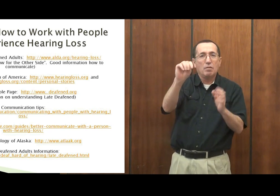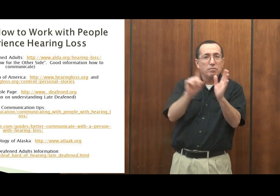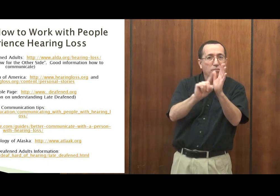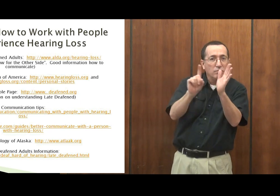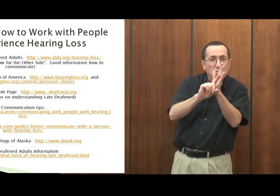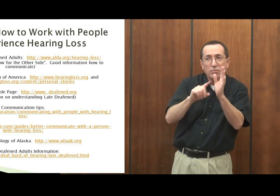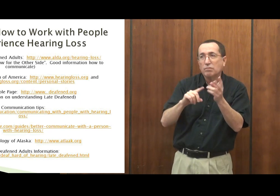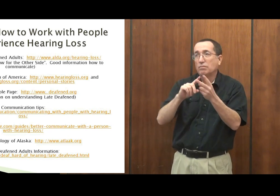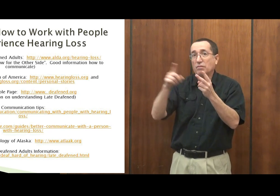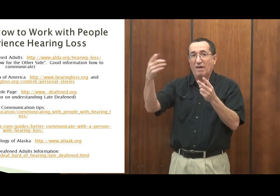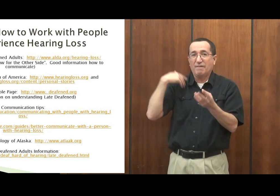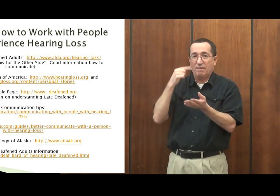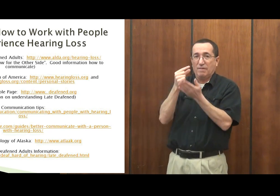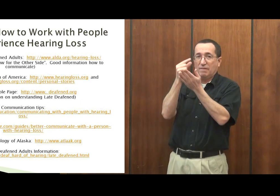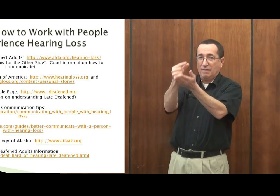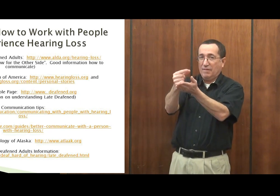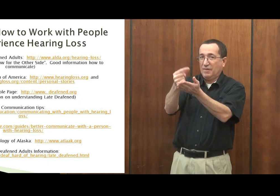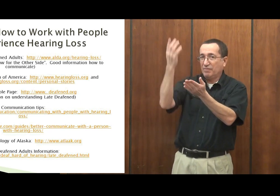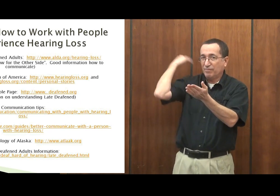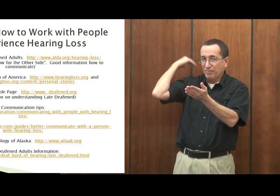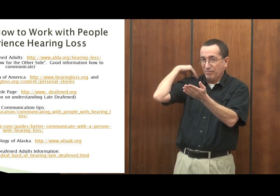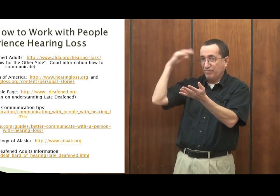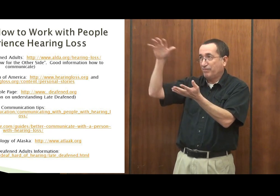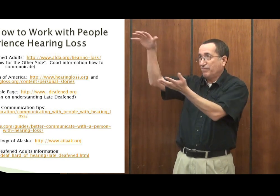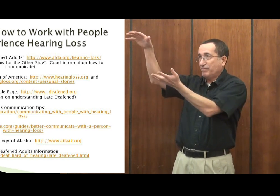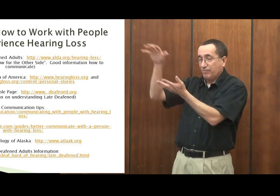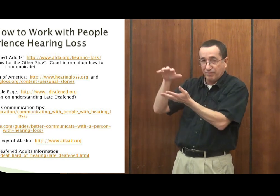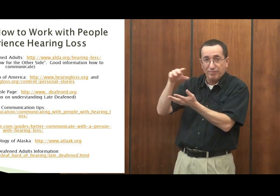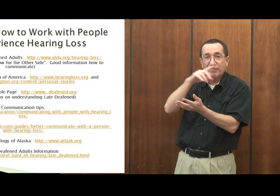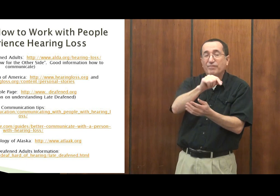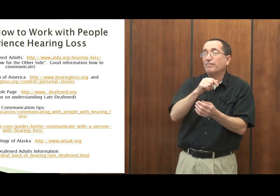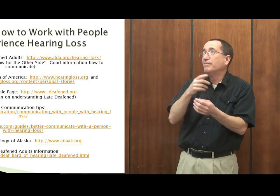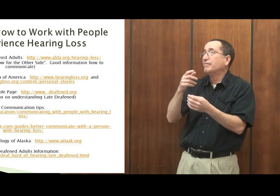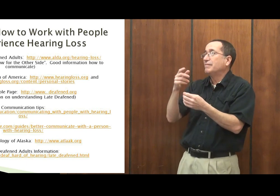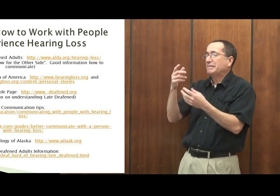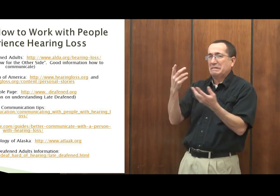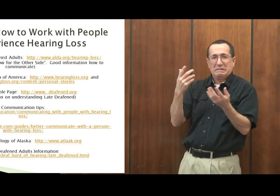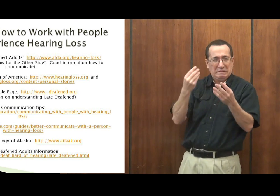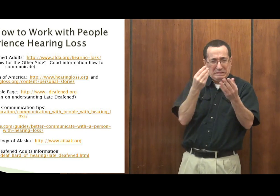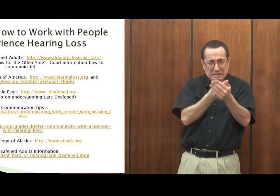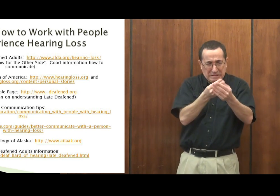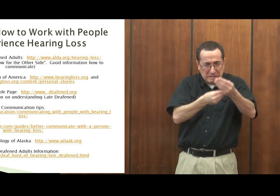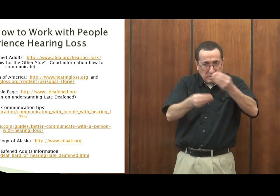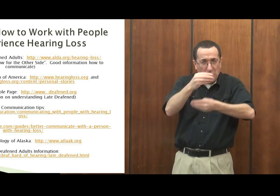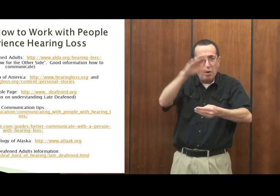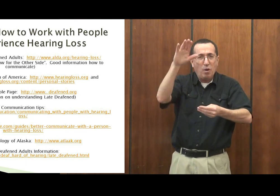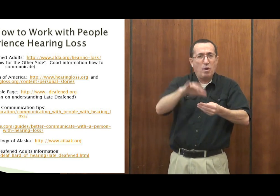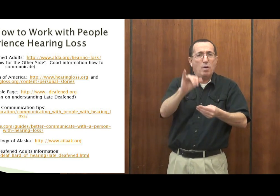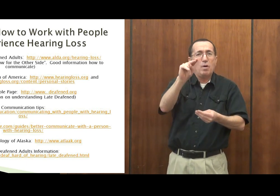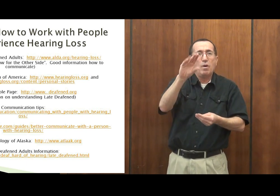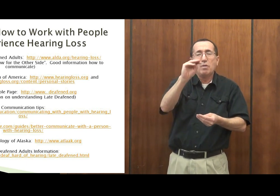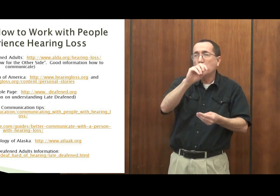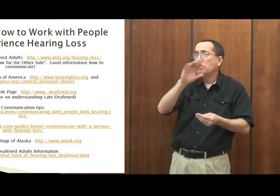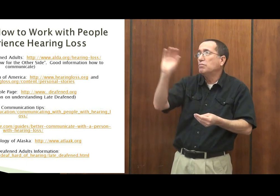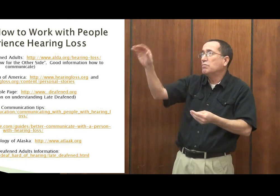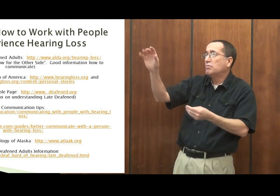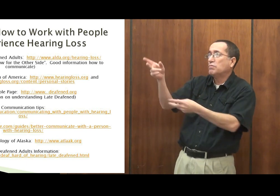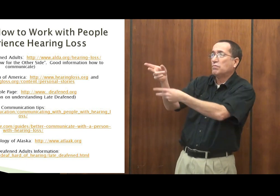assistive technologies there. Anything. It's run through the state. If you're low income,